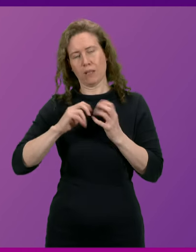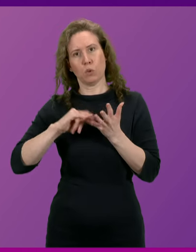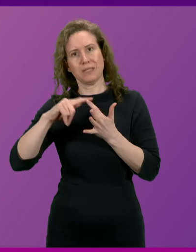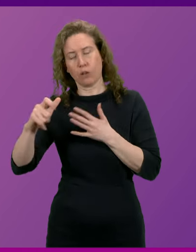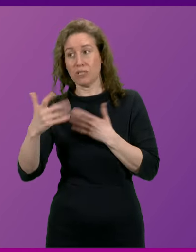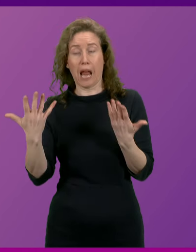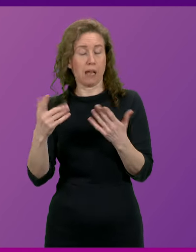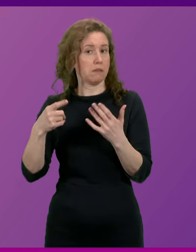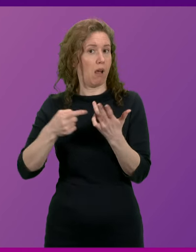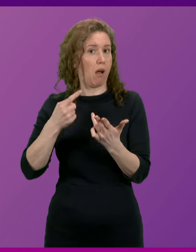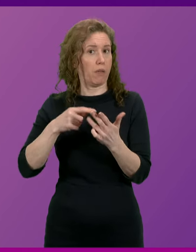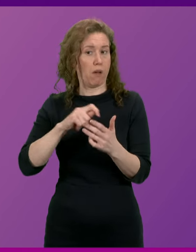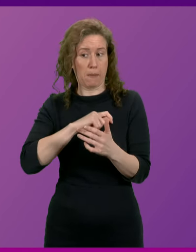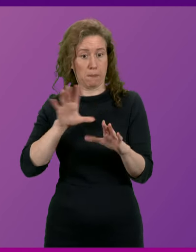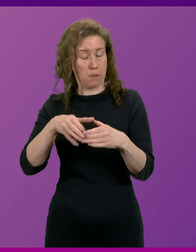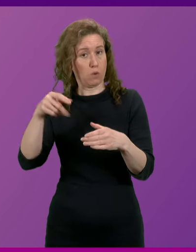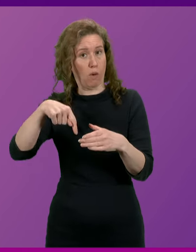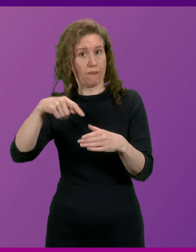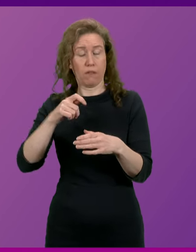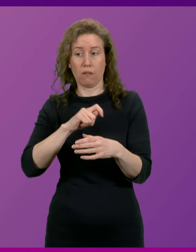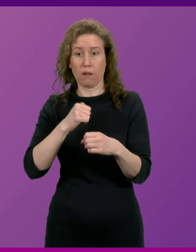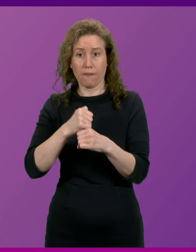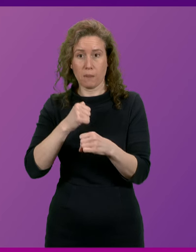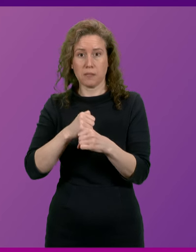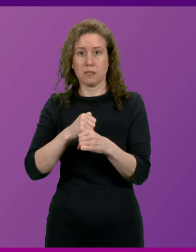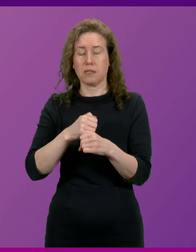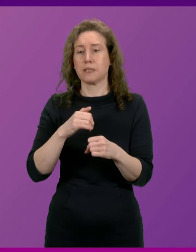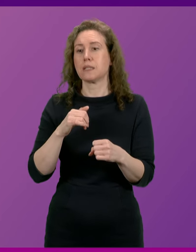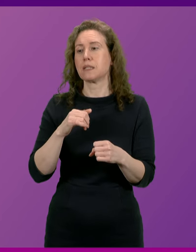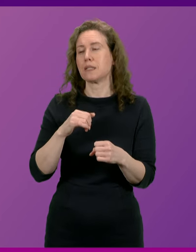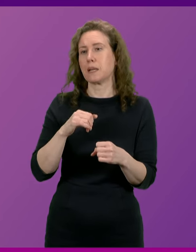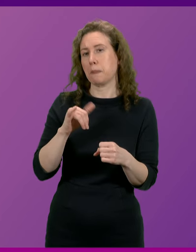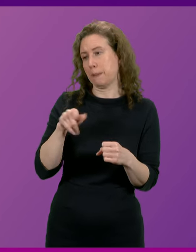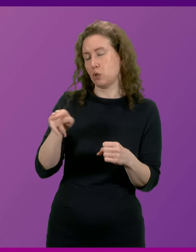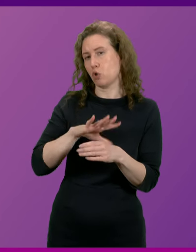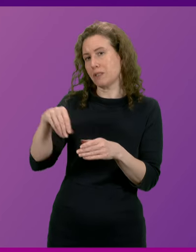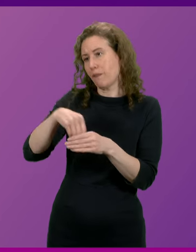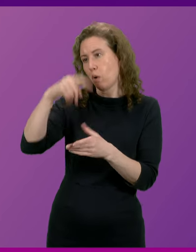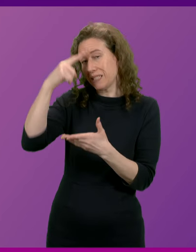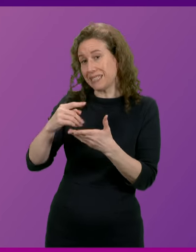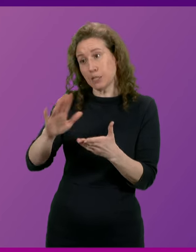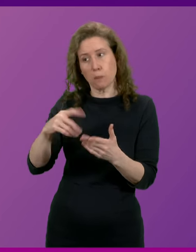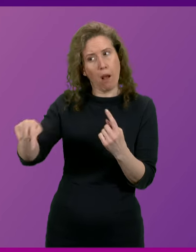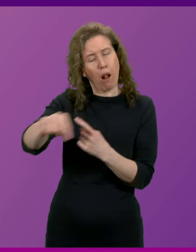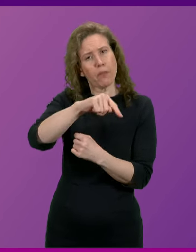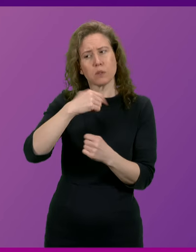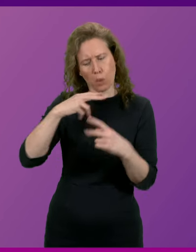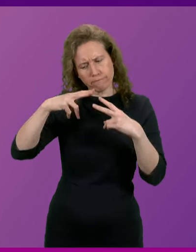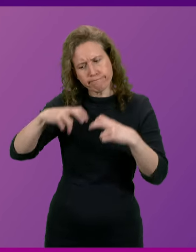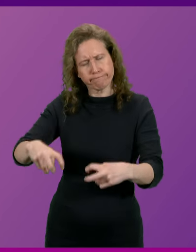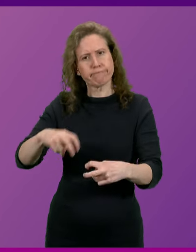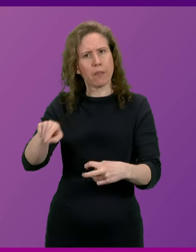the other members of the government, because she may well be recused from the Winchborough decision, will, of course, look at that